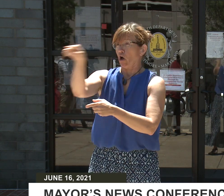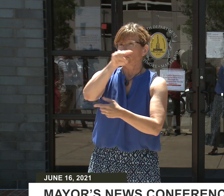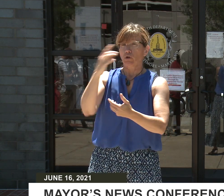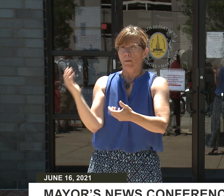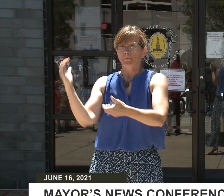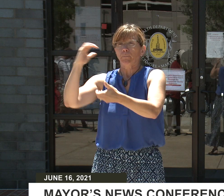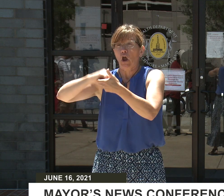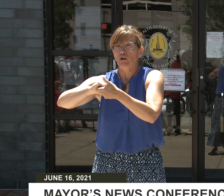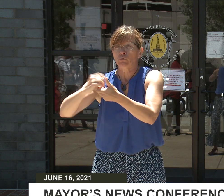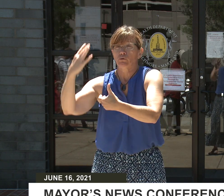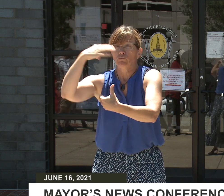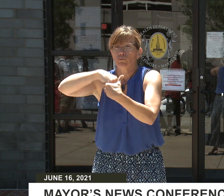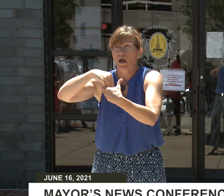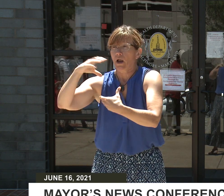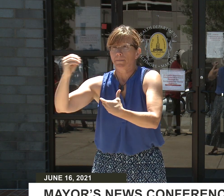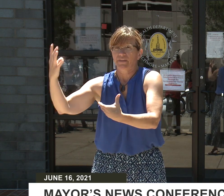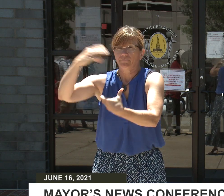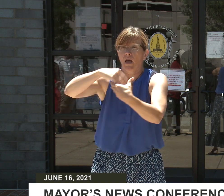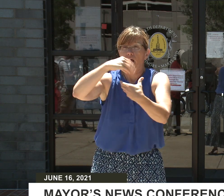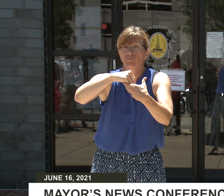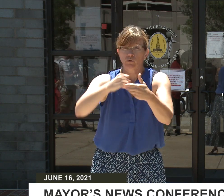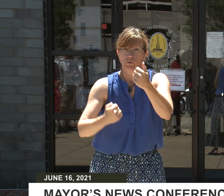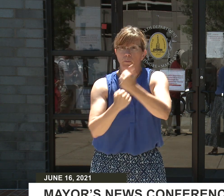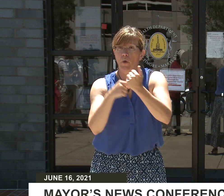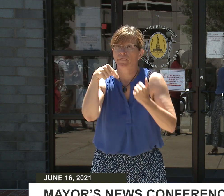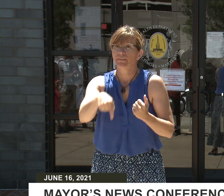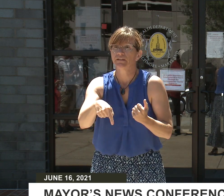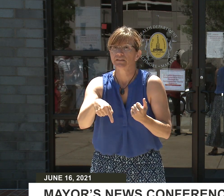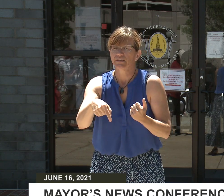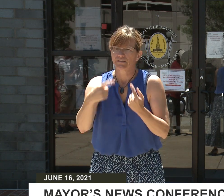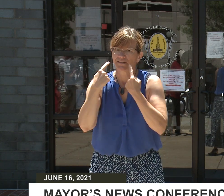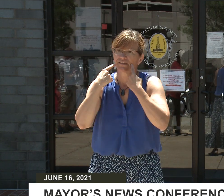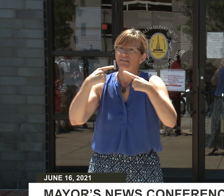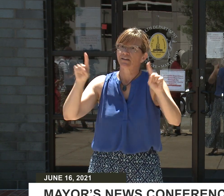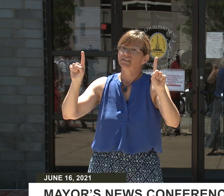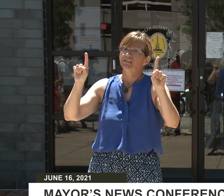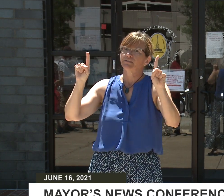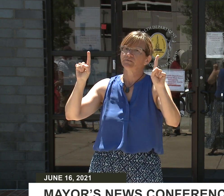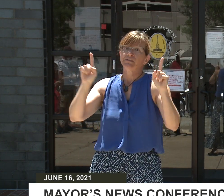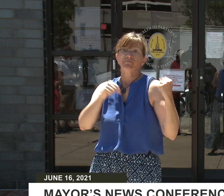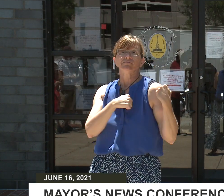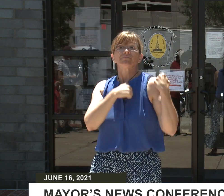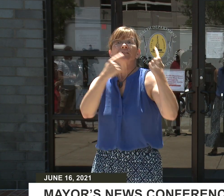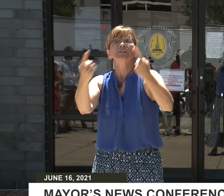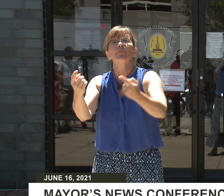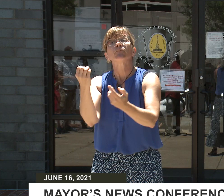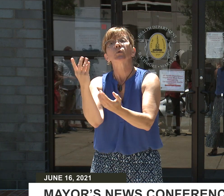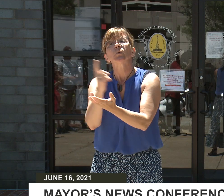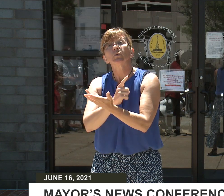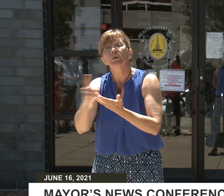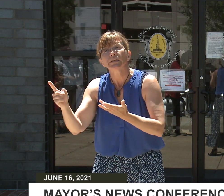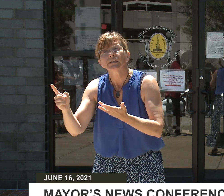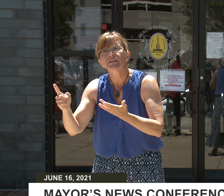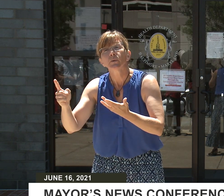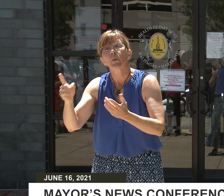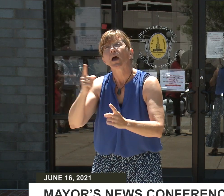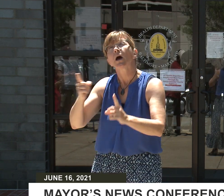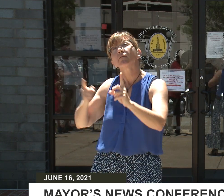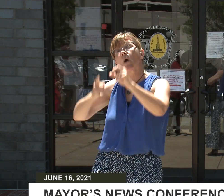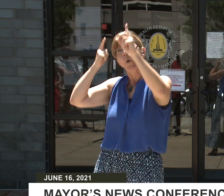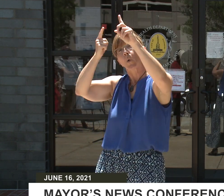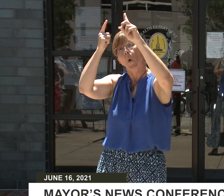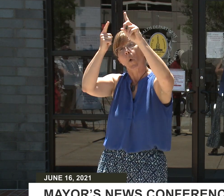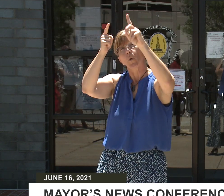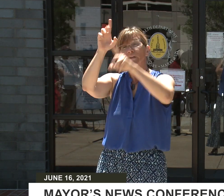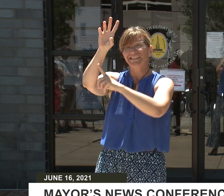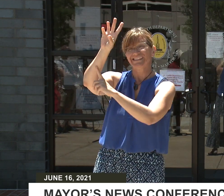For the past few weeks, Baltimore City has been working to achieve an initial benchmark of 65 percent of adults 18 and over